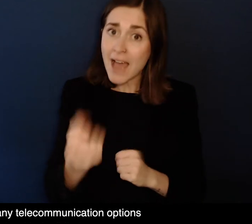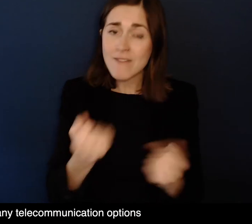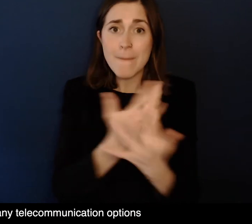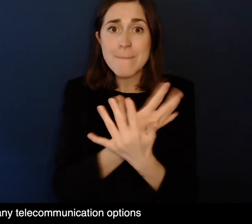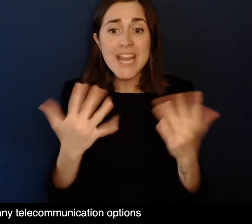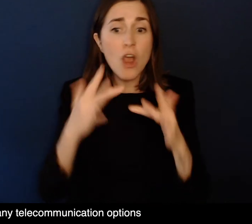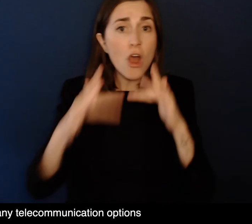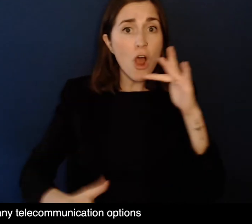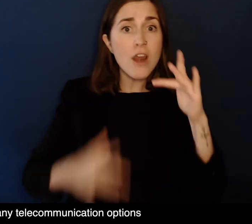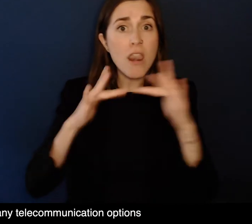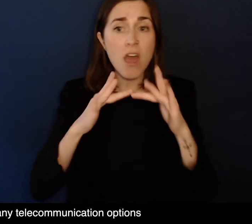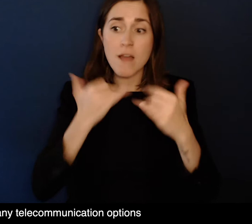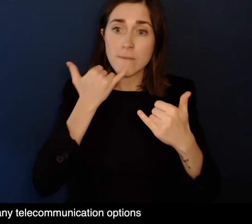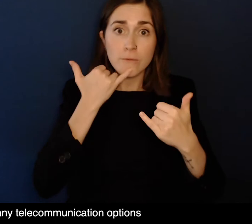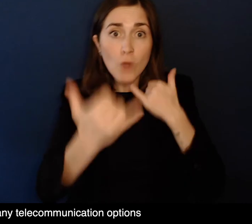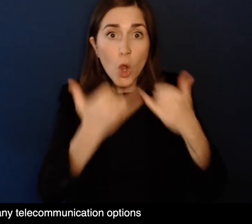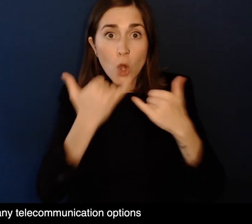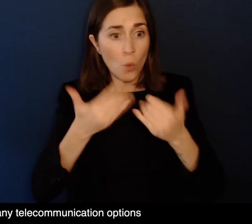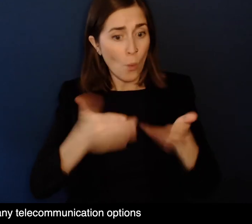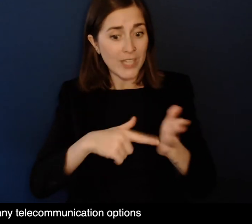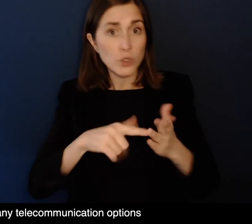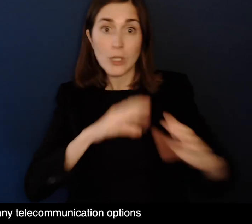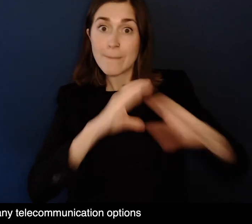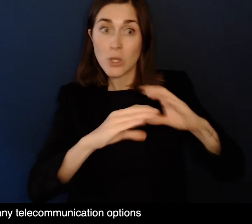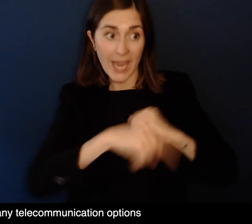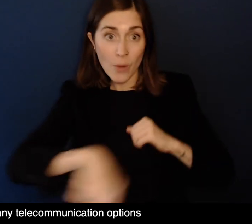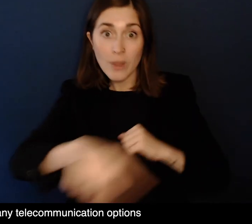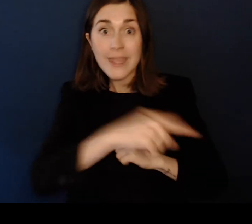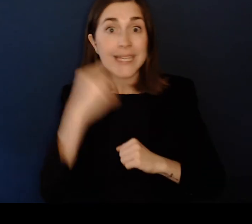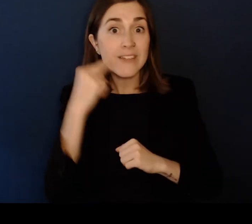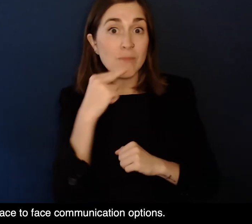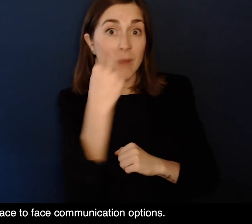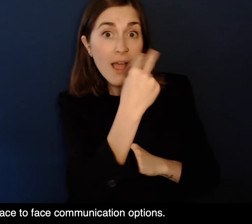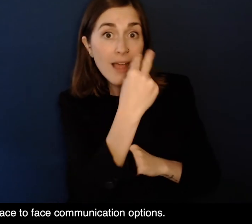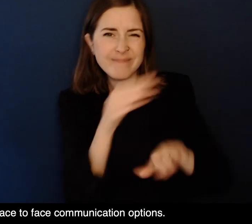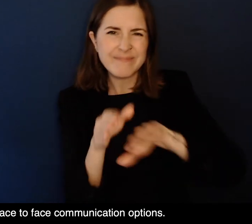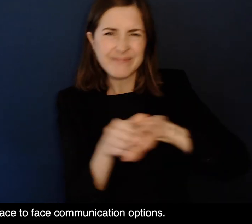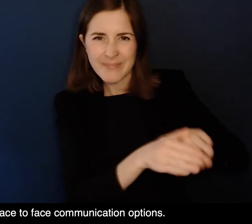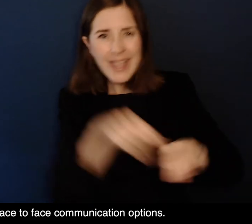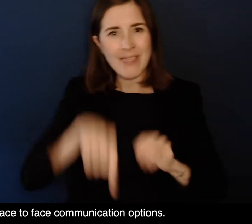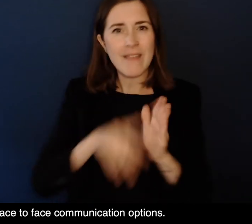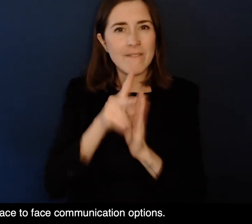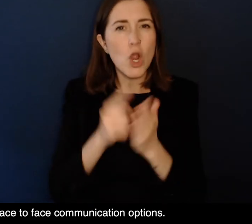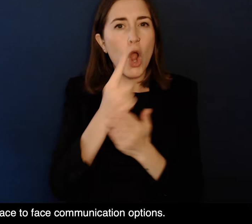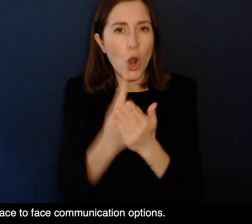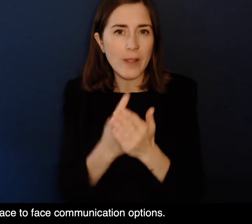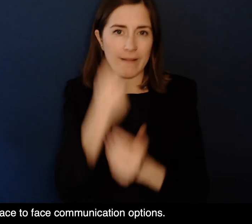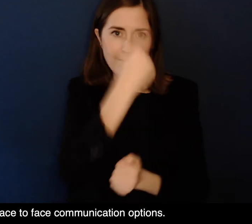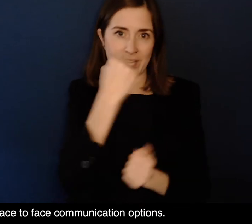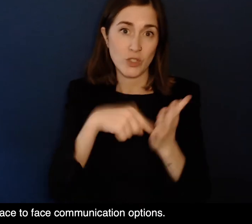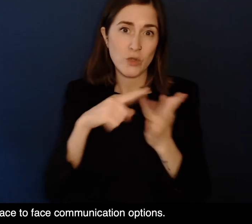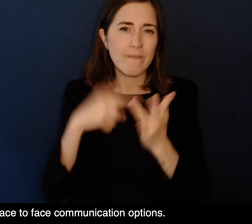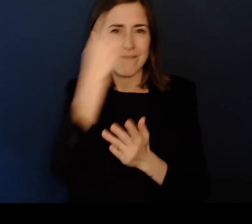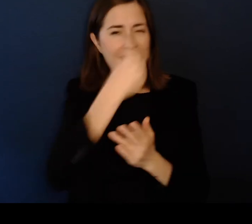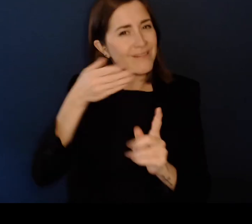While there are many telecommunication options available to people with Deaf-Blindness now, this video will focus on face-to-face communication